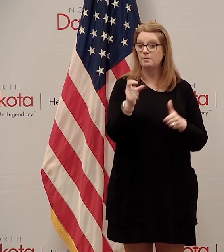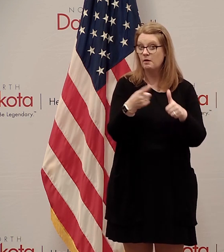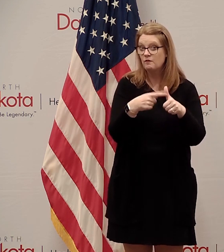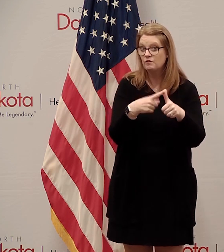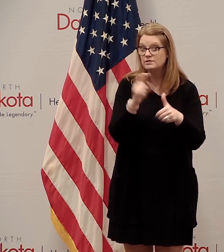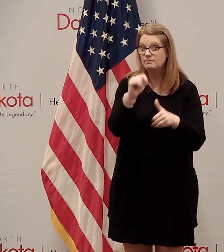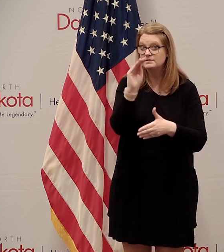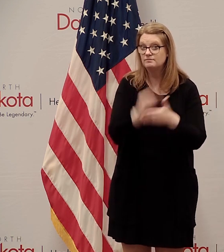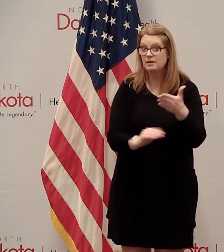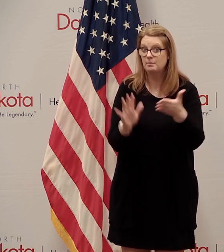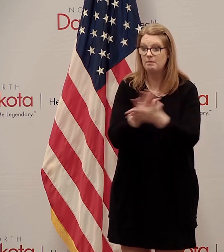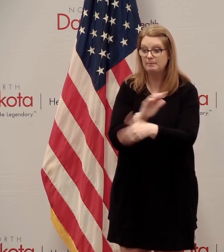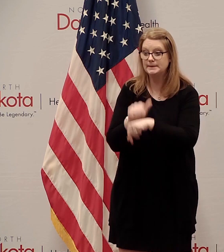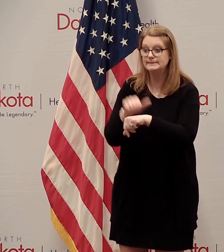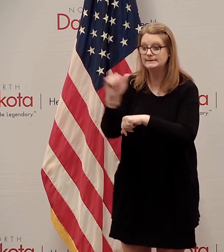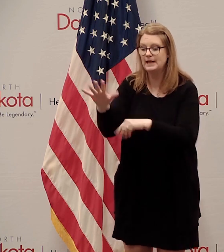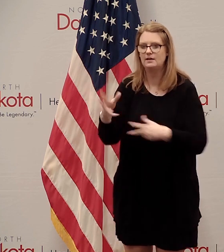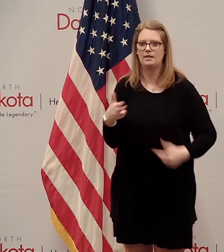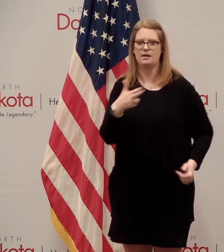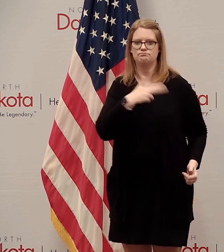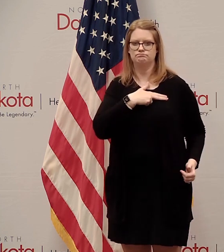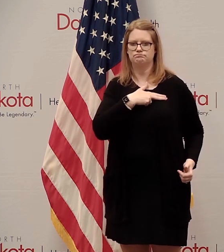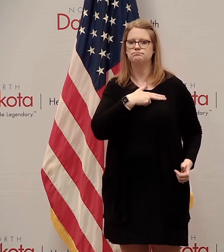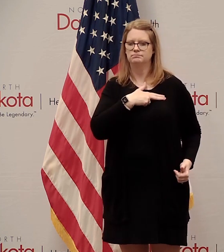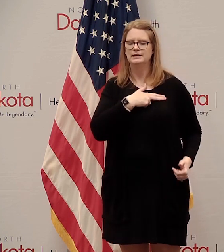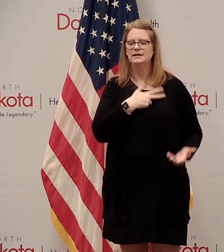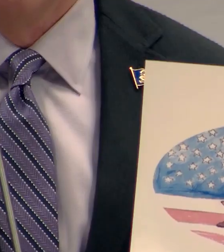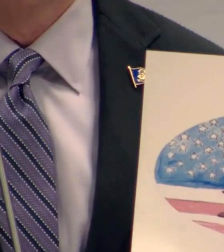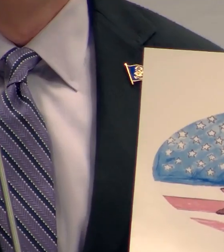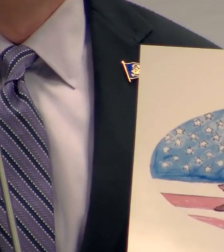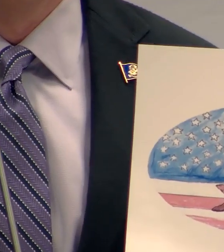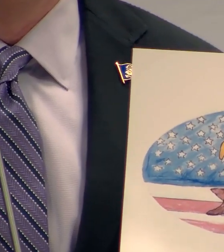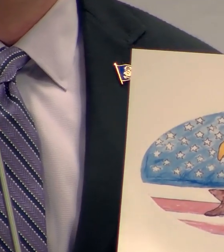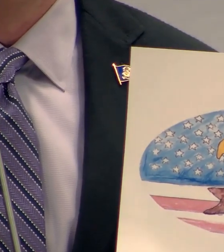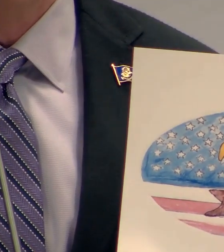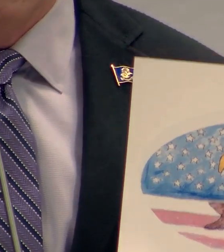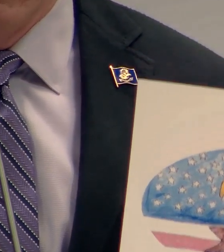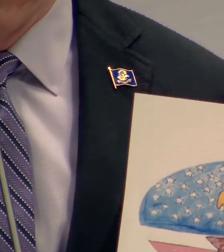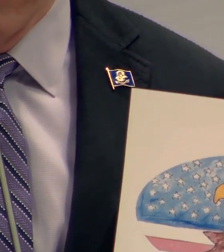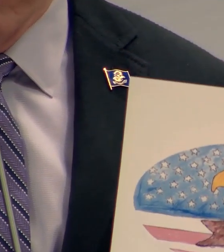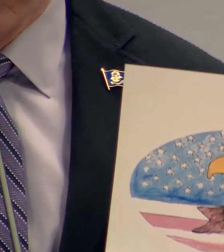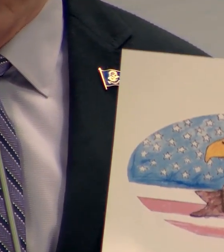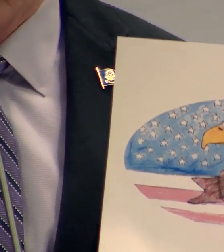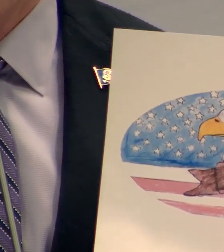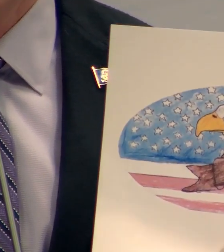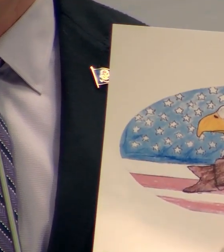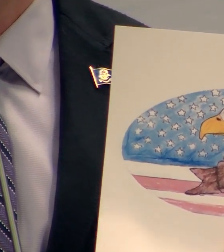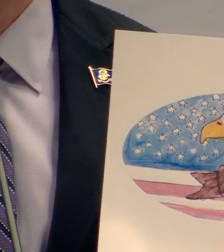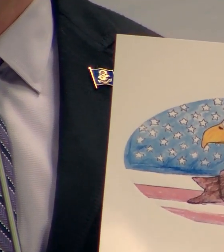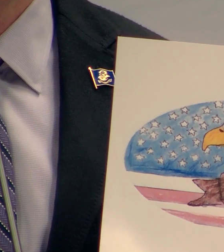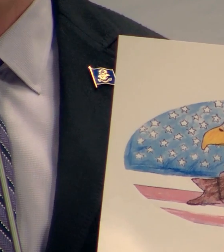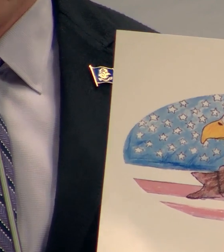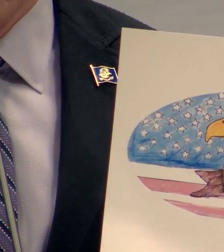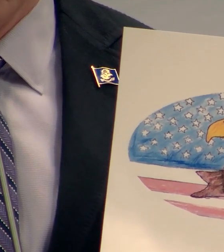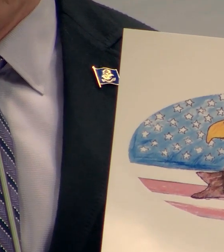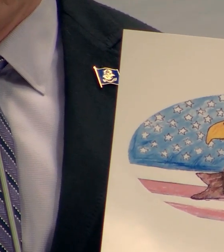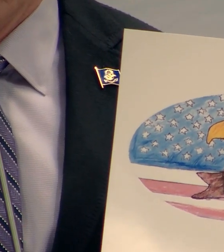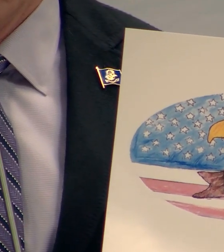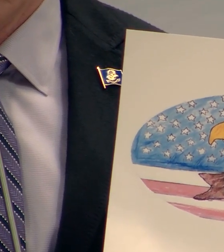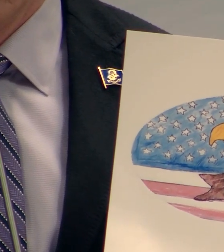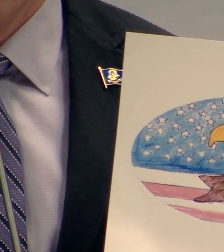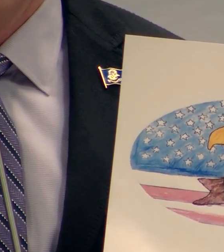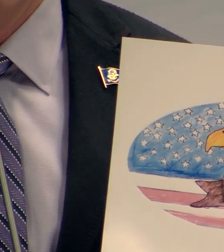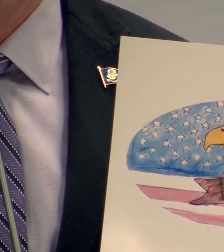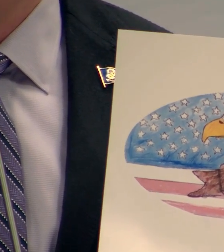Chloe. Congratulations, Chloe, and also thank you to the hundreds of other students, all those budding designers who submitted design. We